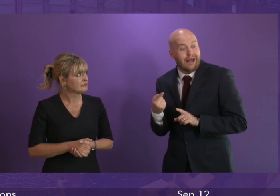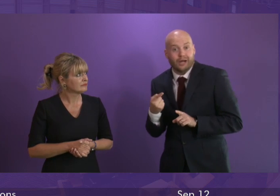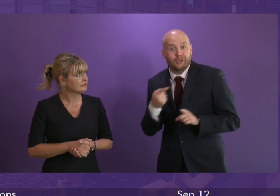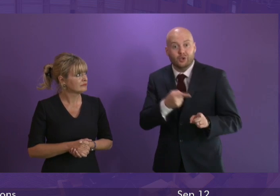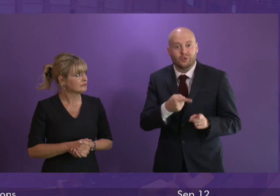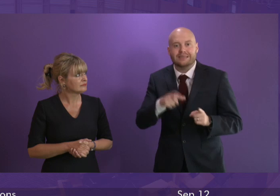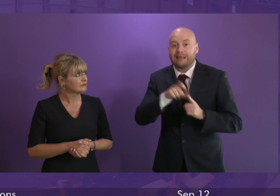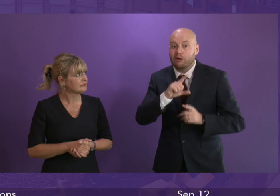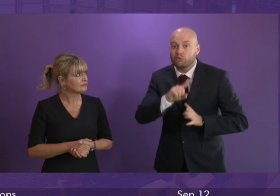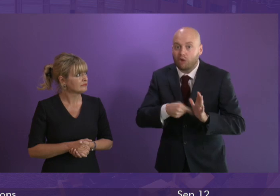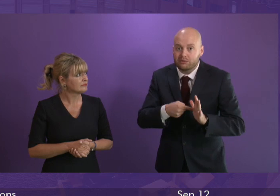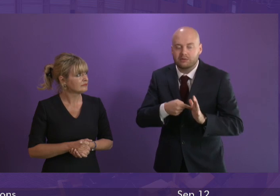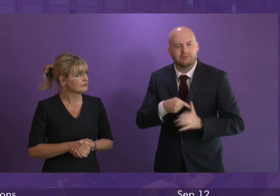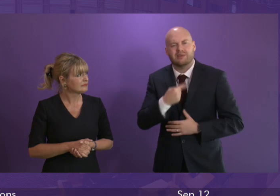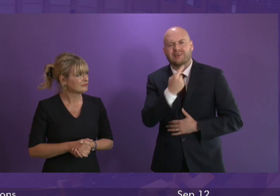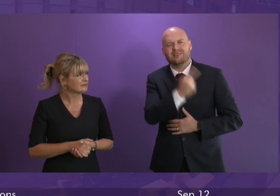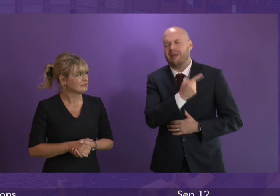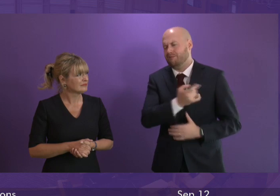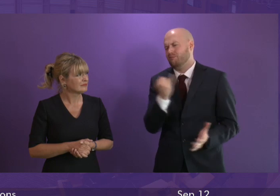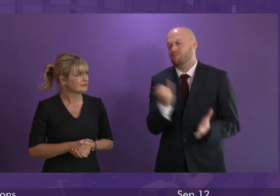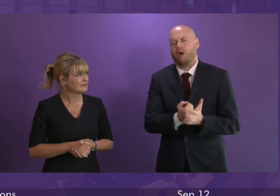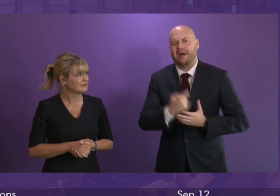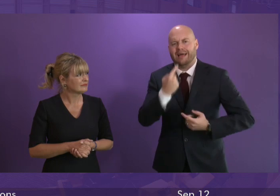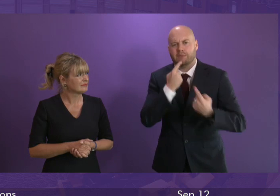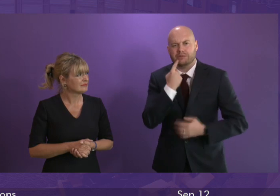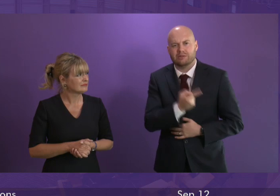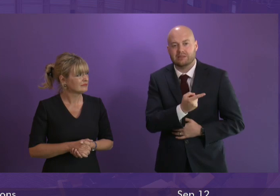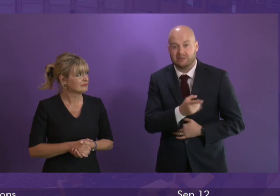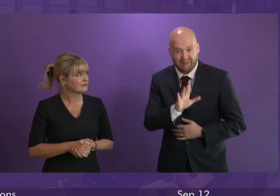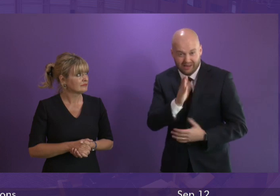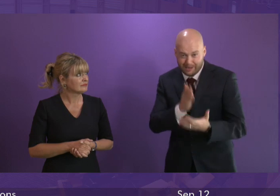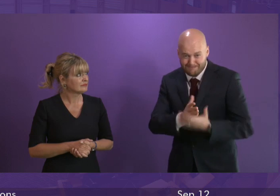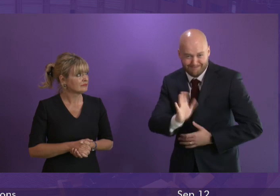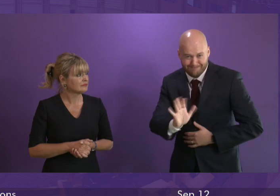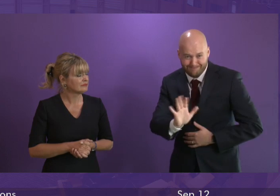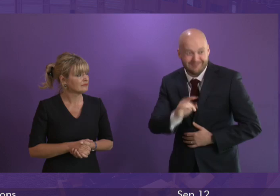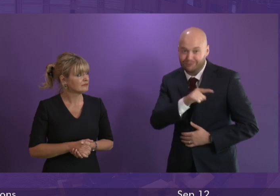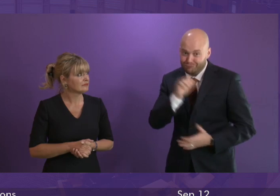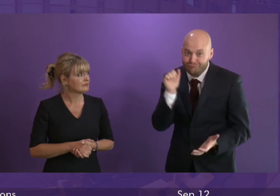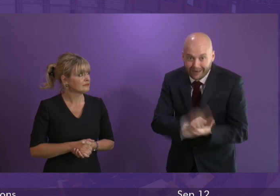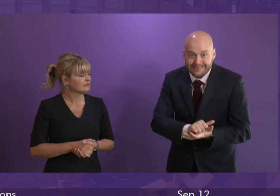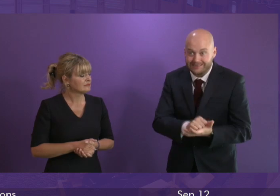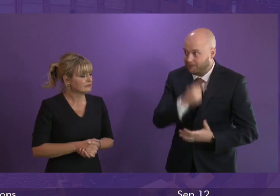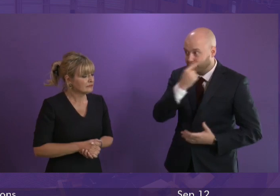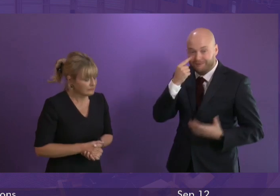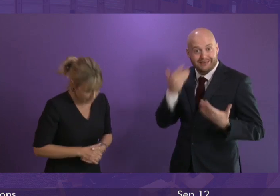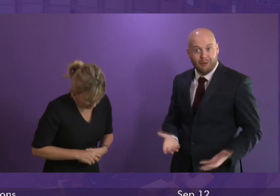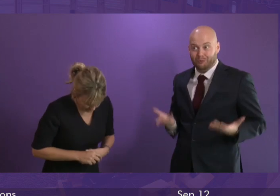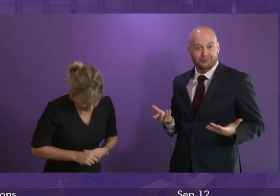of being wide of the mark, but he wasn't First Minister, was he? First Minister.